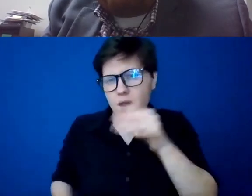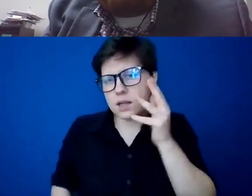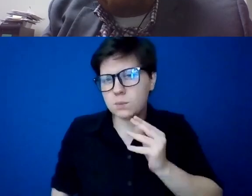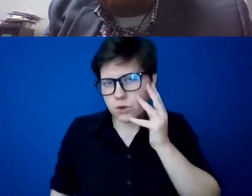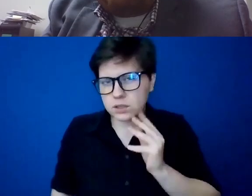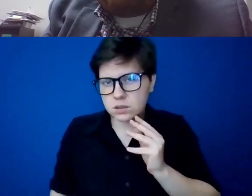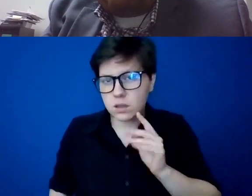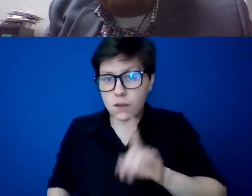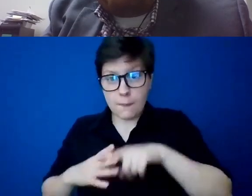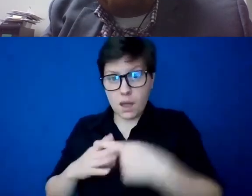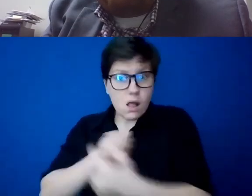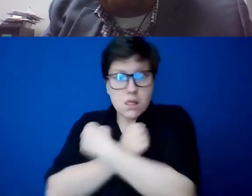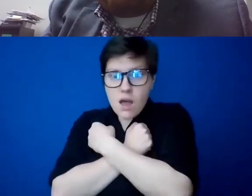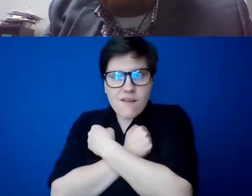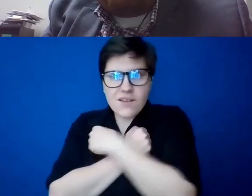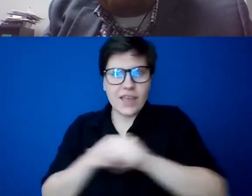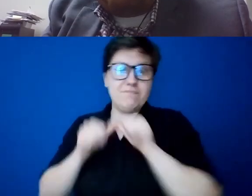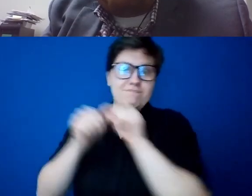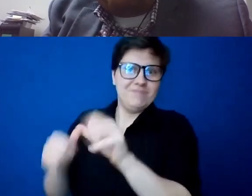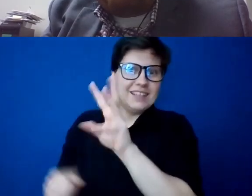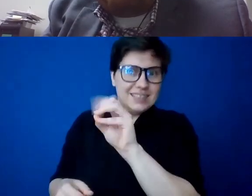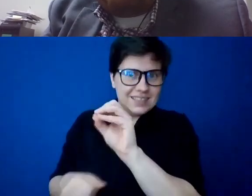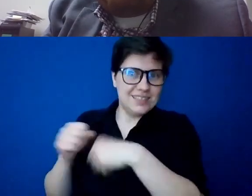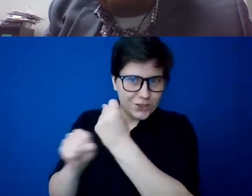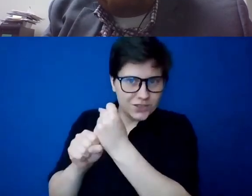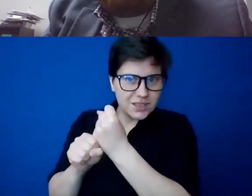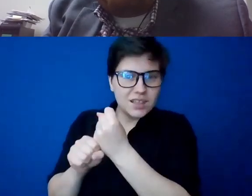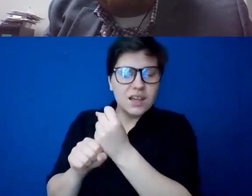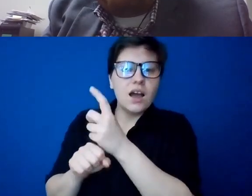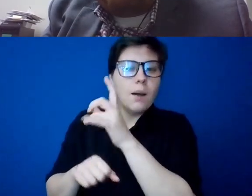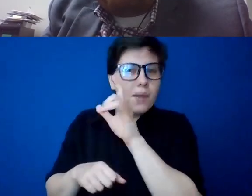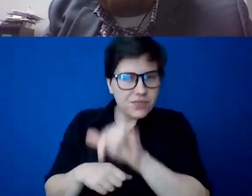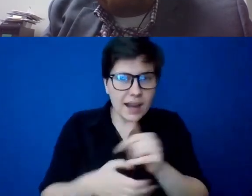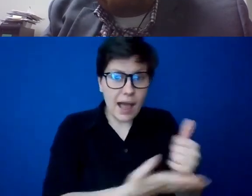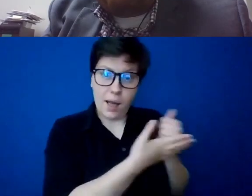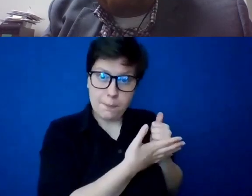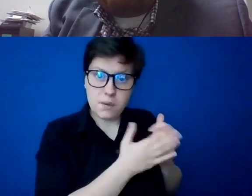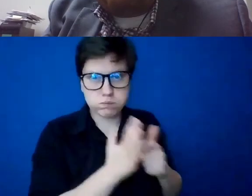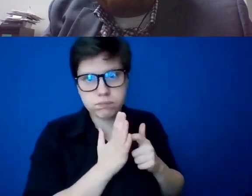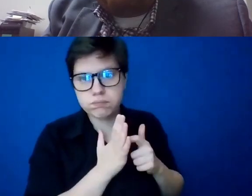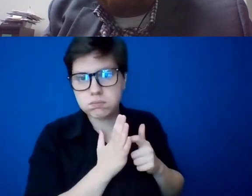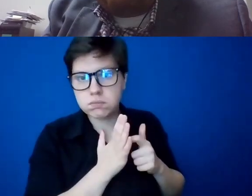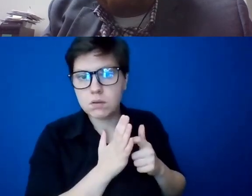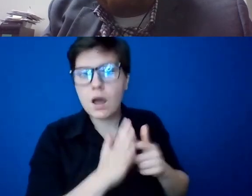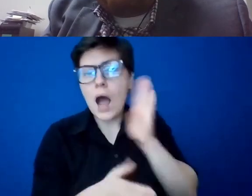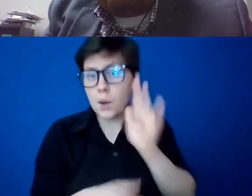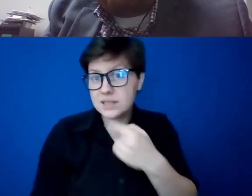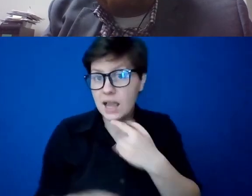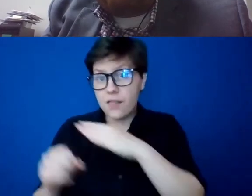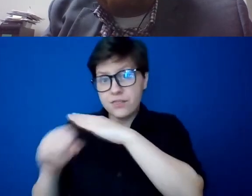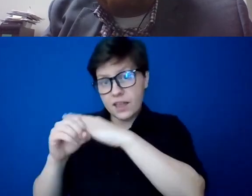that endured for 60 years, but, but they, they needed that engagement. And I would say that a theologian,